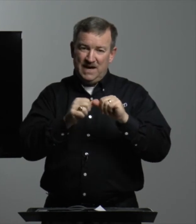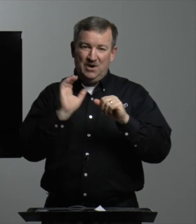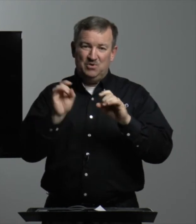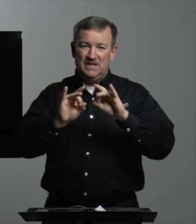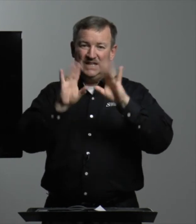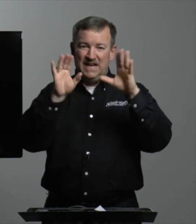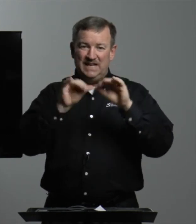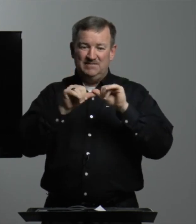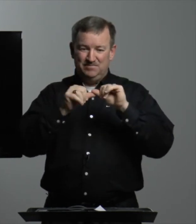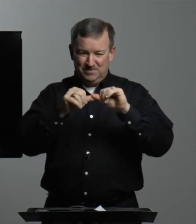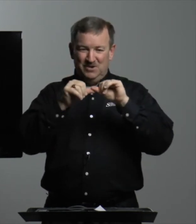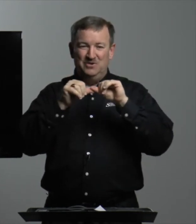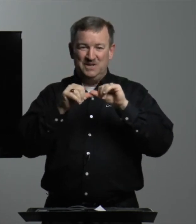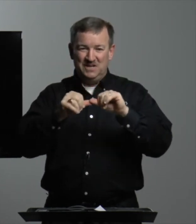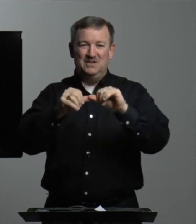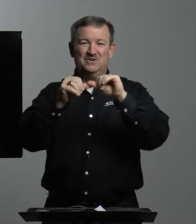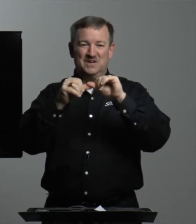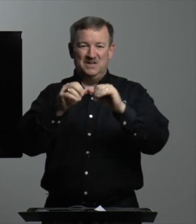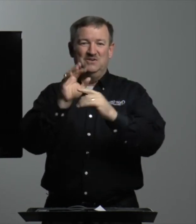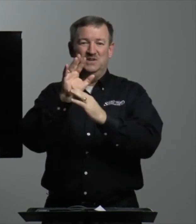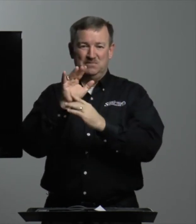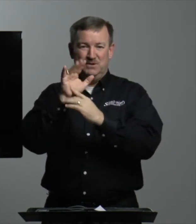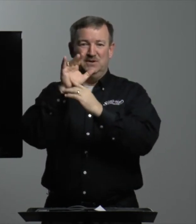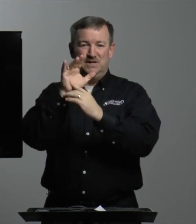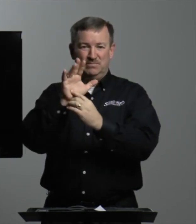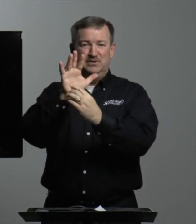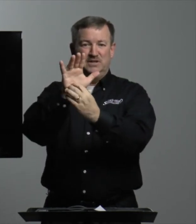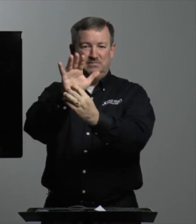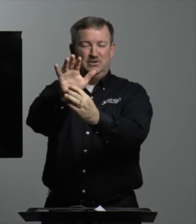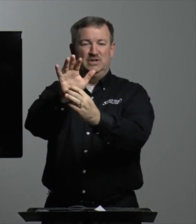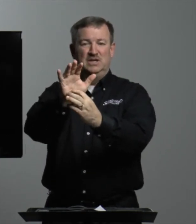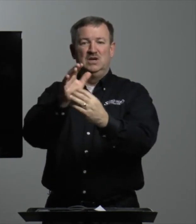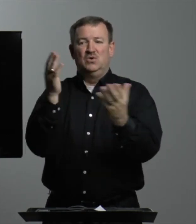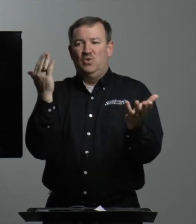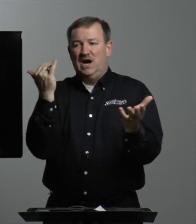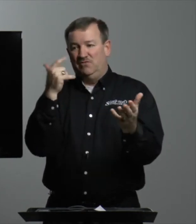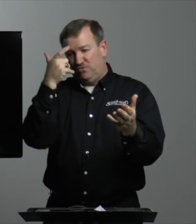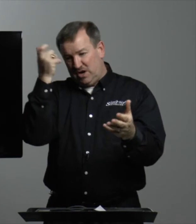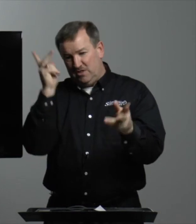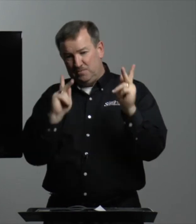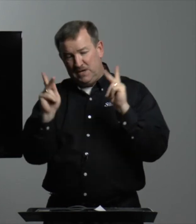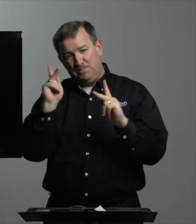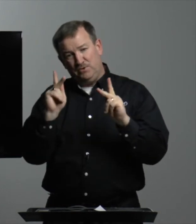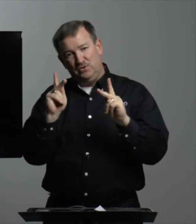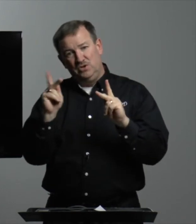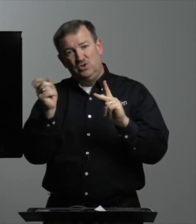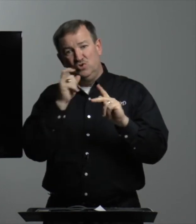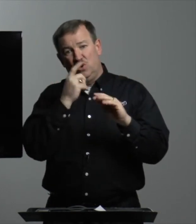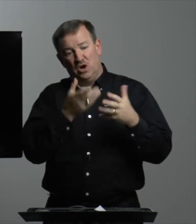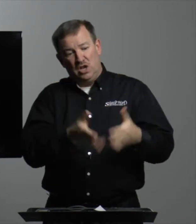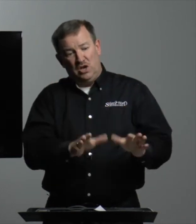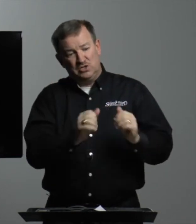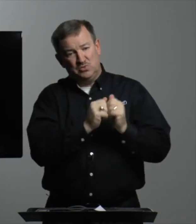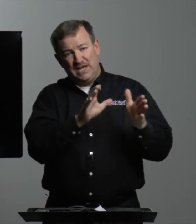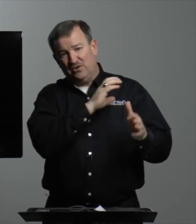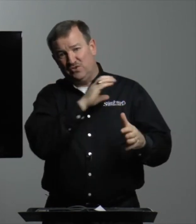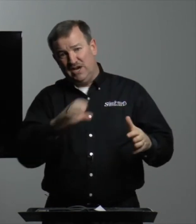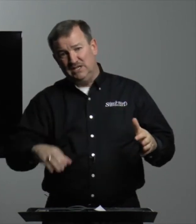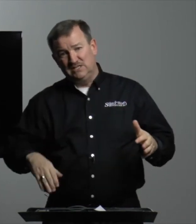our light going and going and going and burning and burning and burning. Why? For other people who are lost without Christ